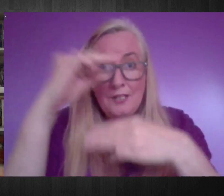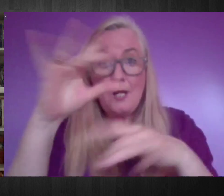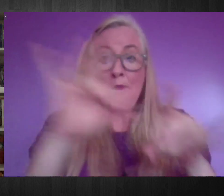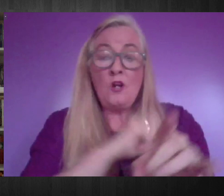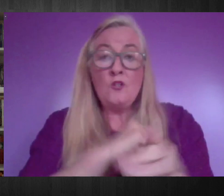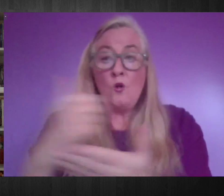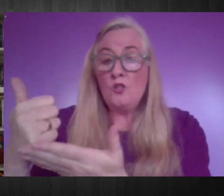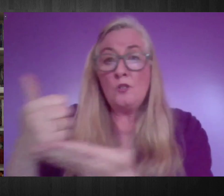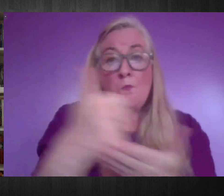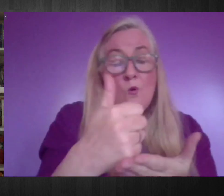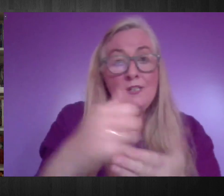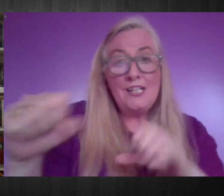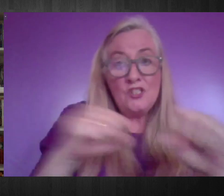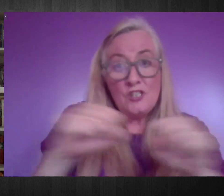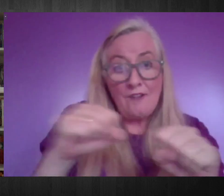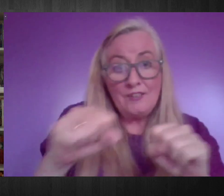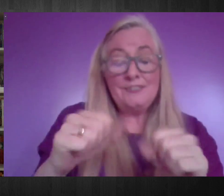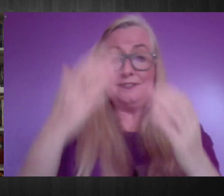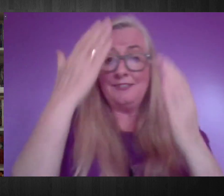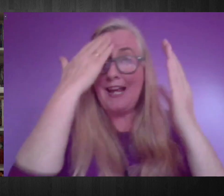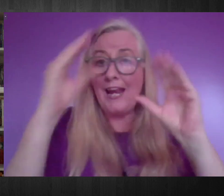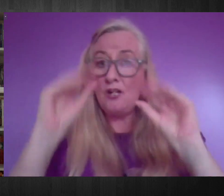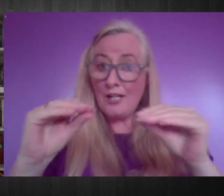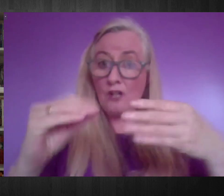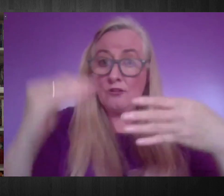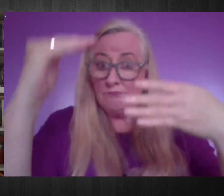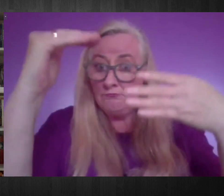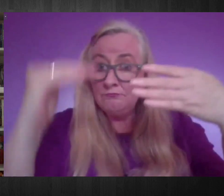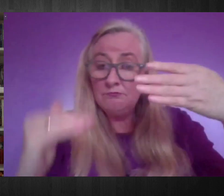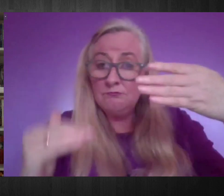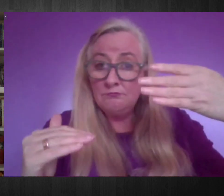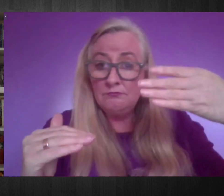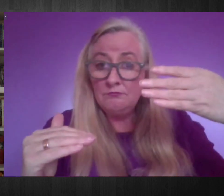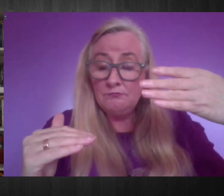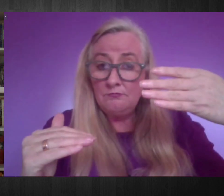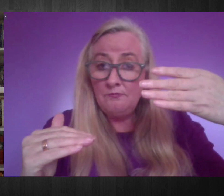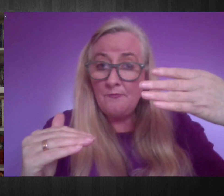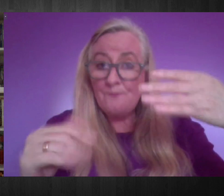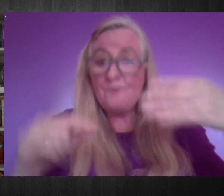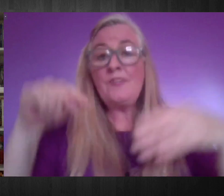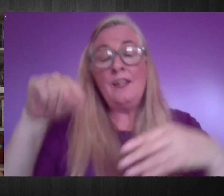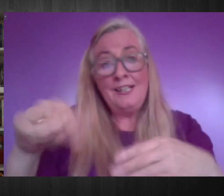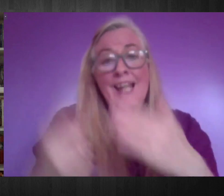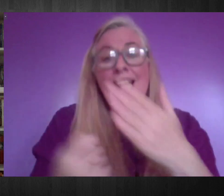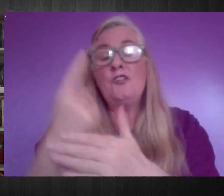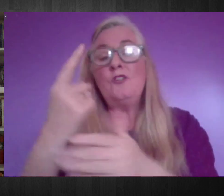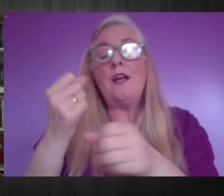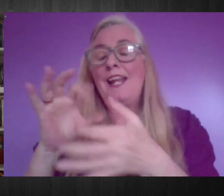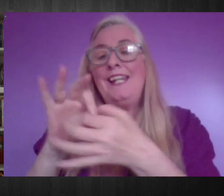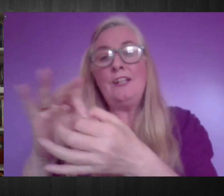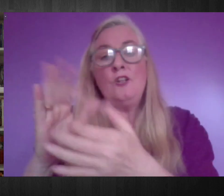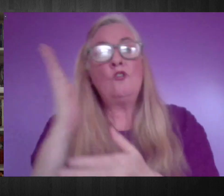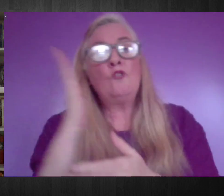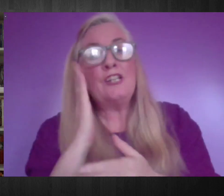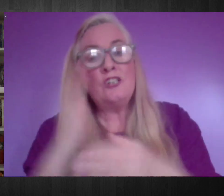need in education. But I would like to just problematize the issue of institutions and residential care and long-term care.